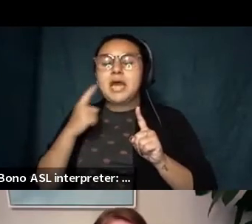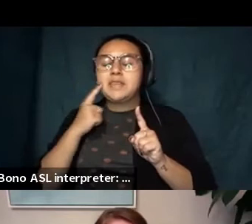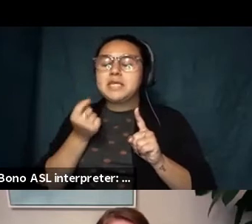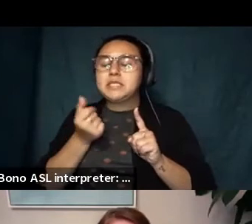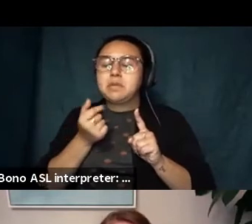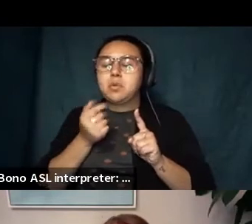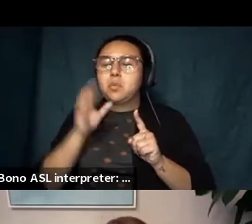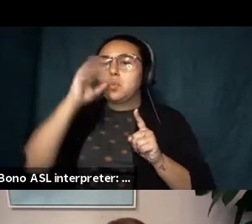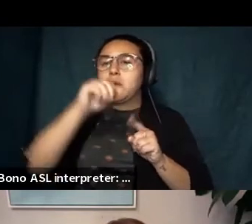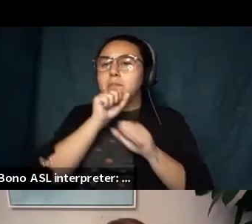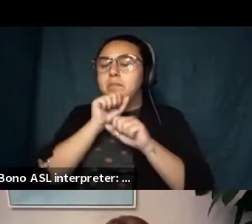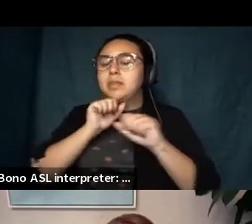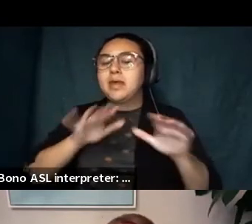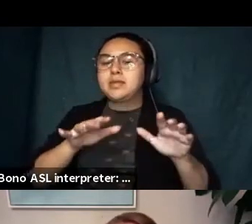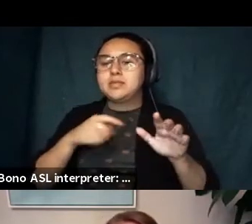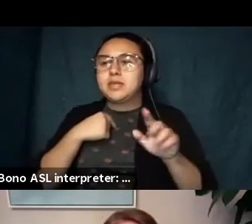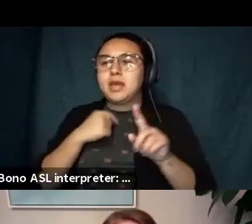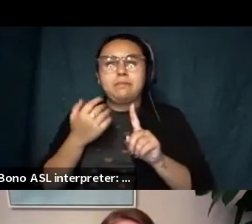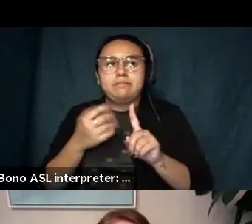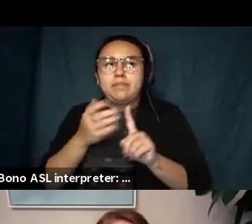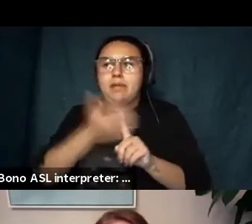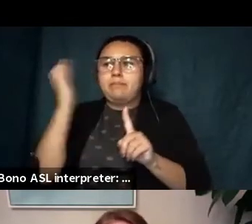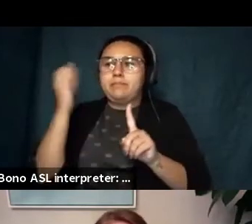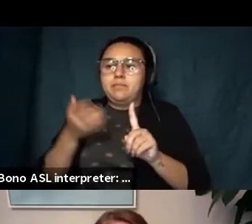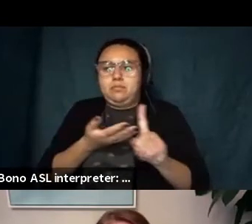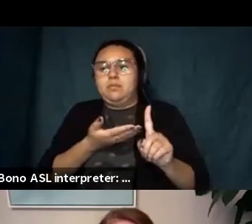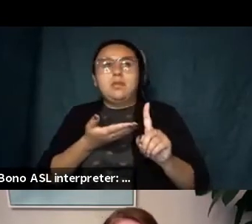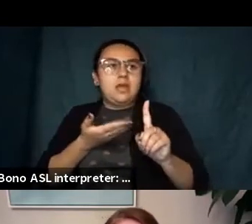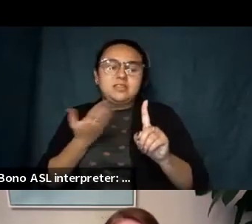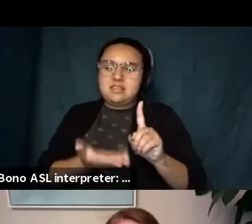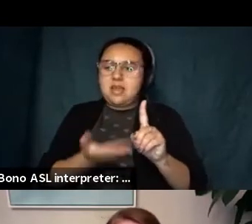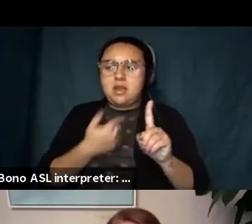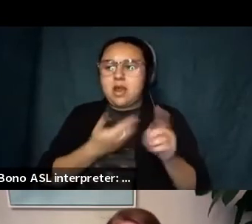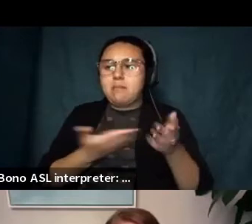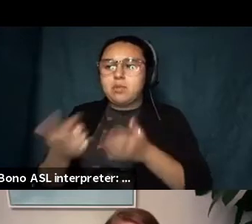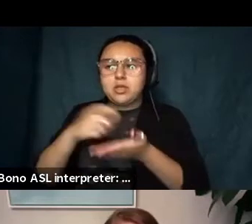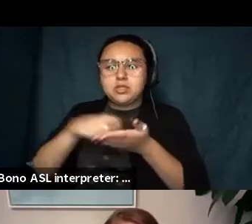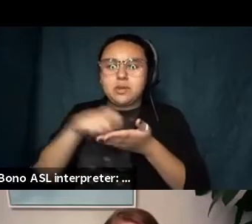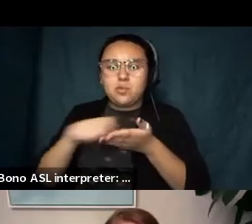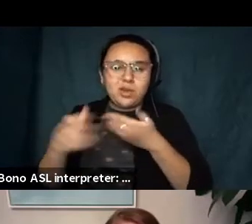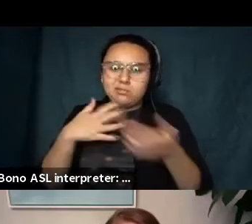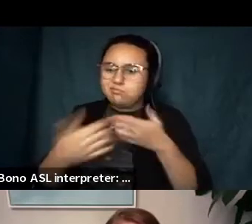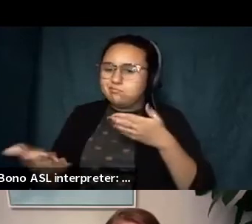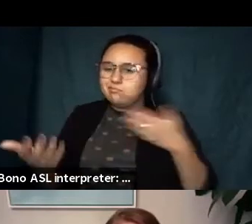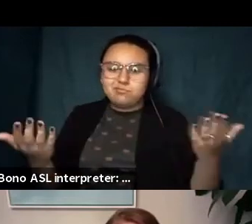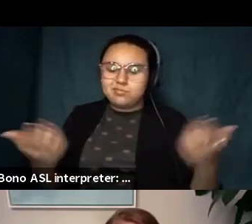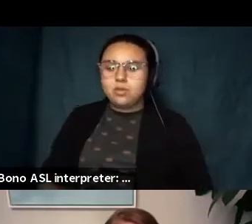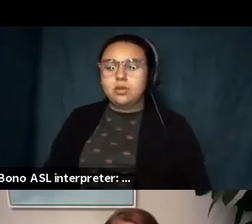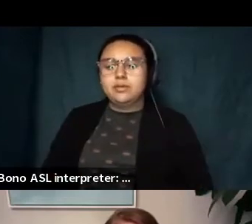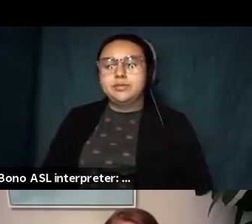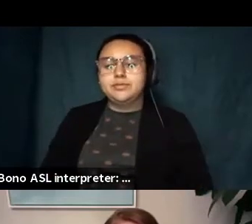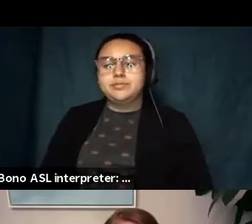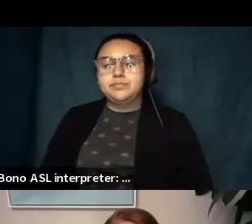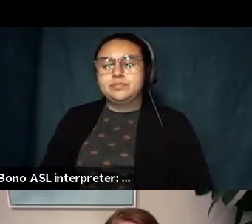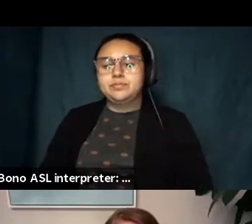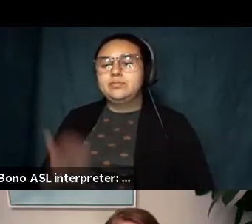i can't i can't hide this it's present it's it's here and and so bringing it to the page um is is uh is